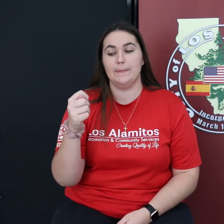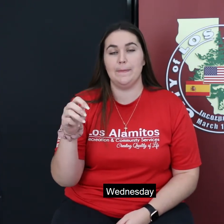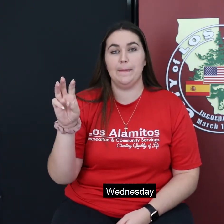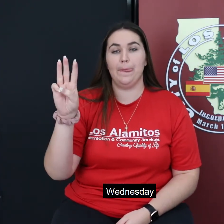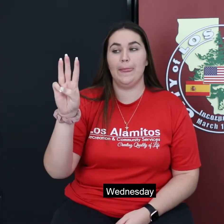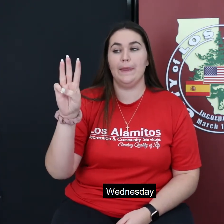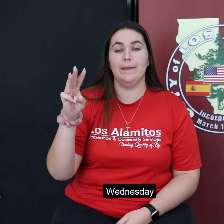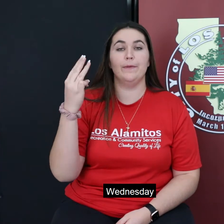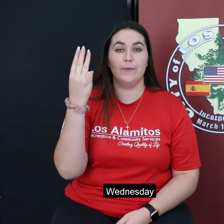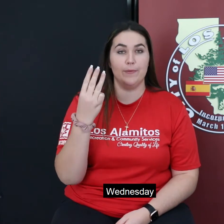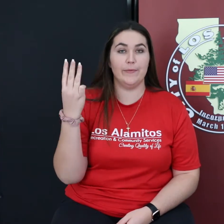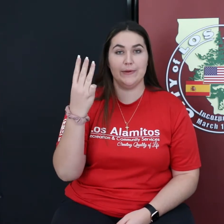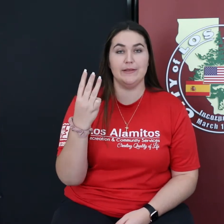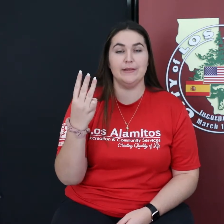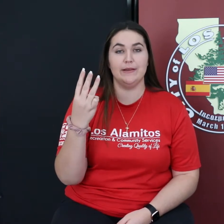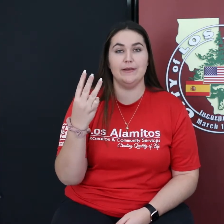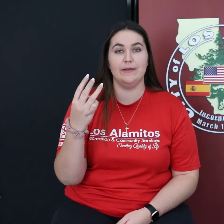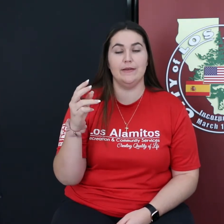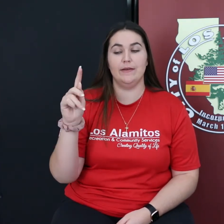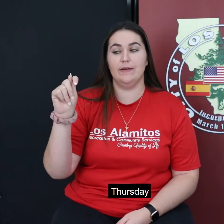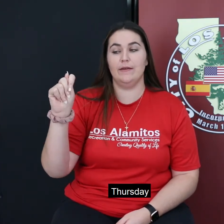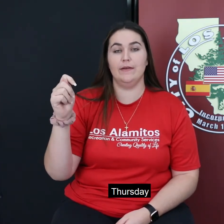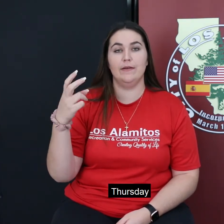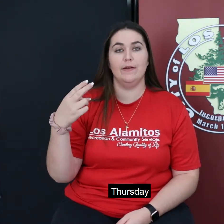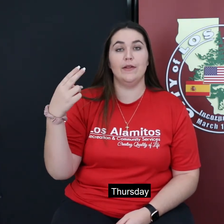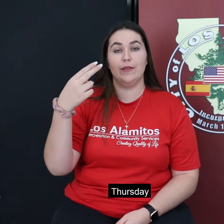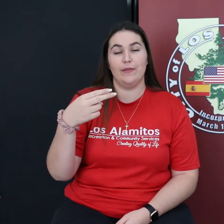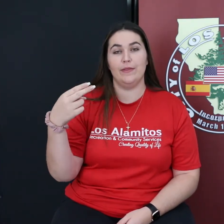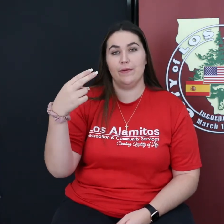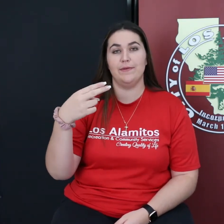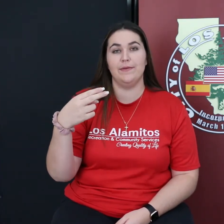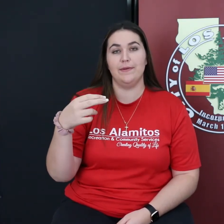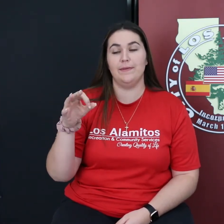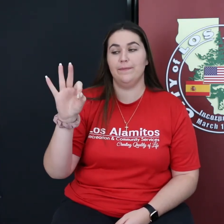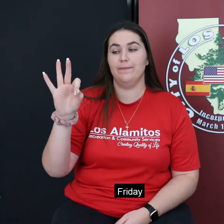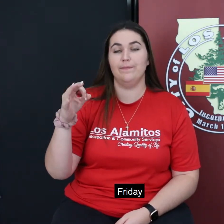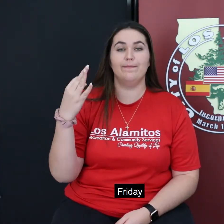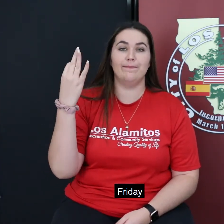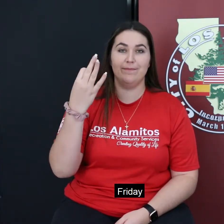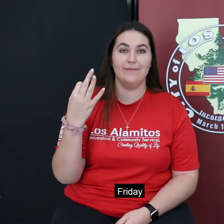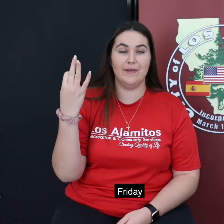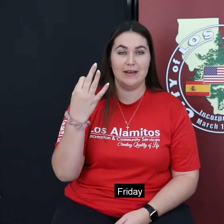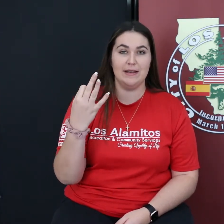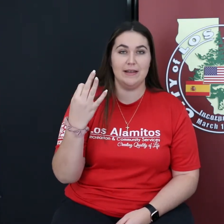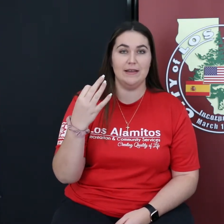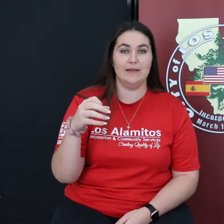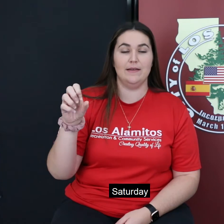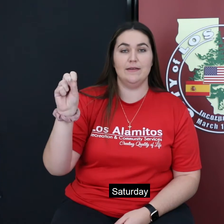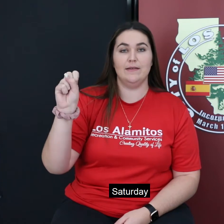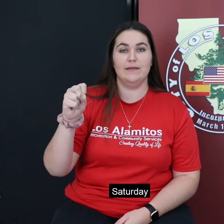Wednesday, Thursday, Friday, Saturday,